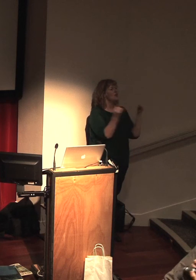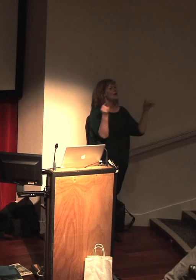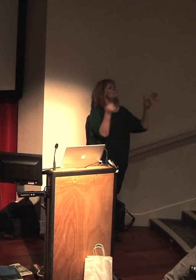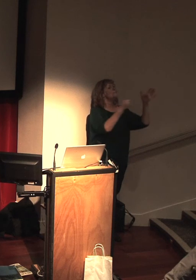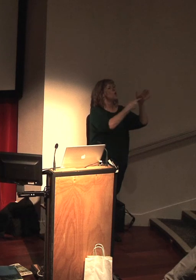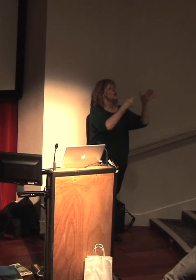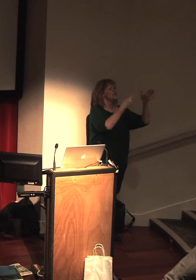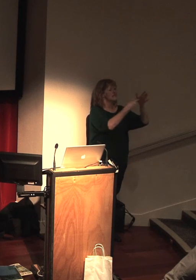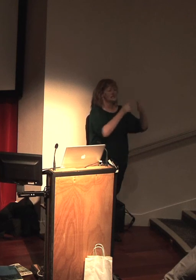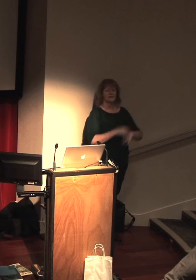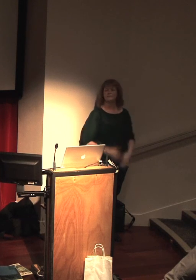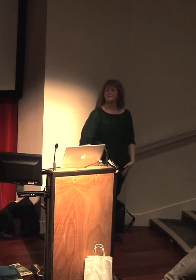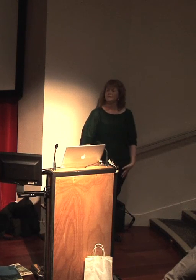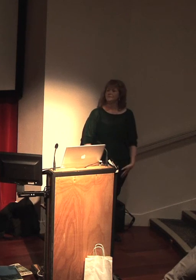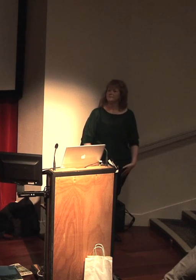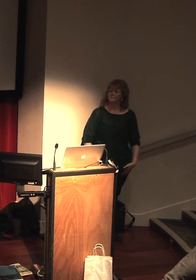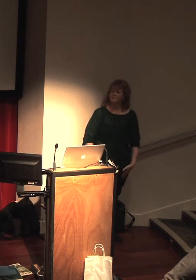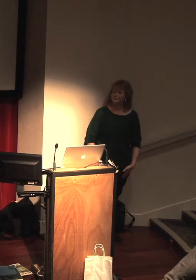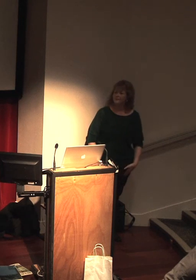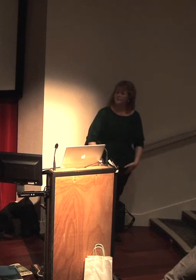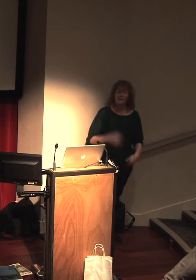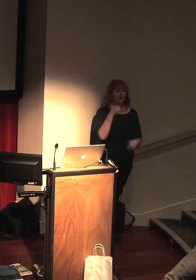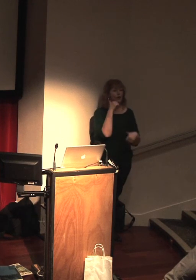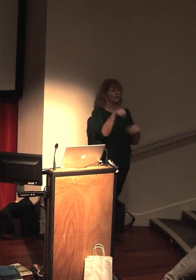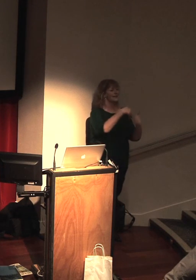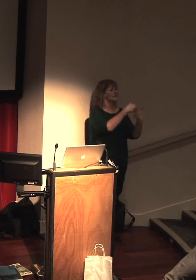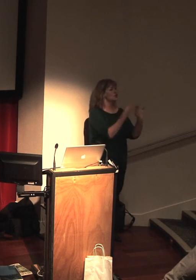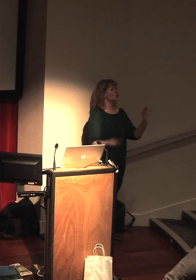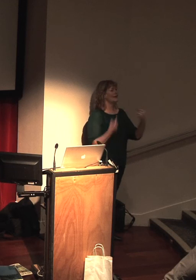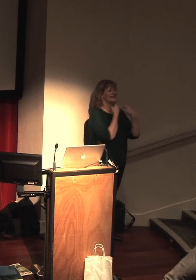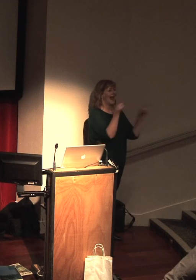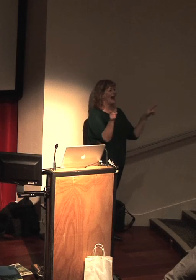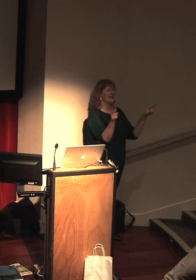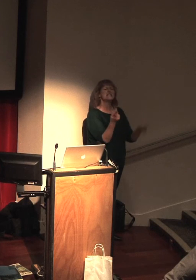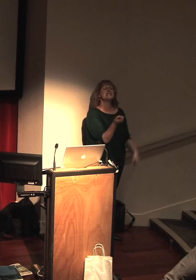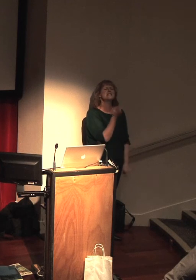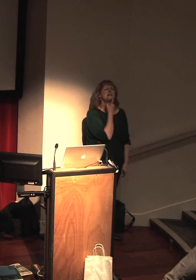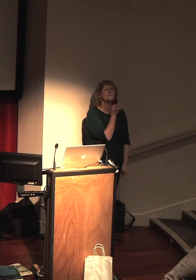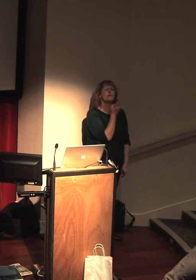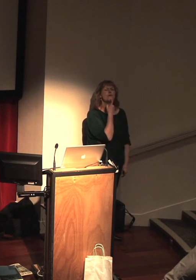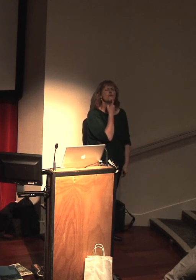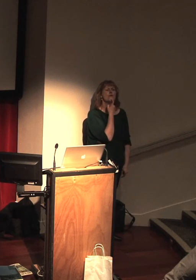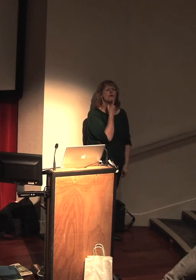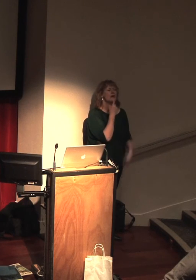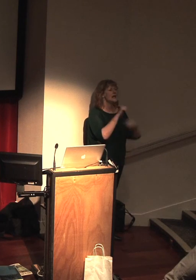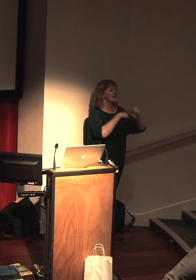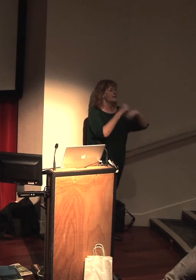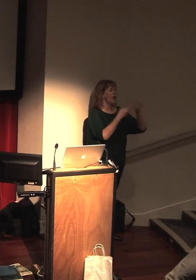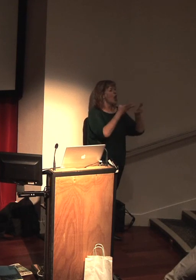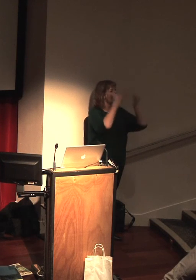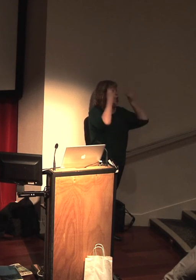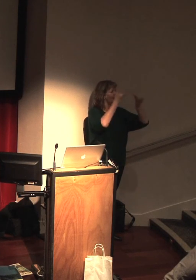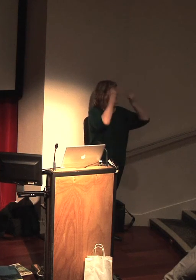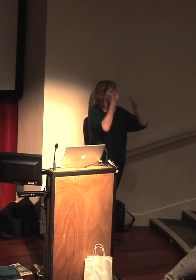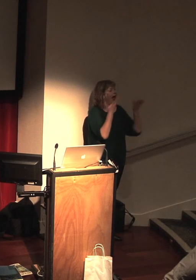And it's a very simple, I mean, being a good storyteller is not rocket science. It's just learning about how those stories are told.